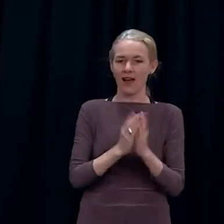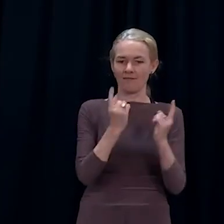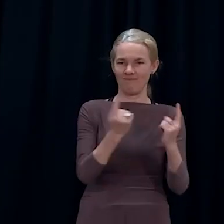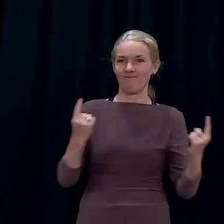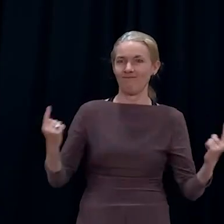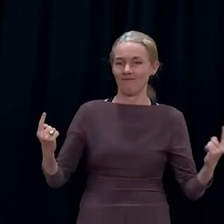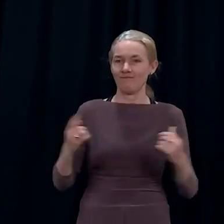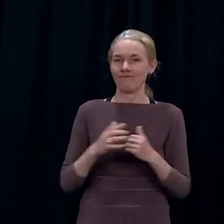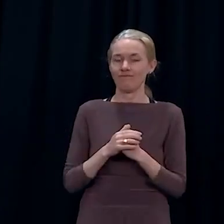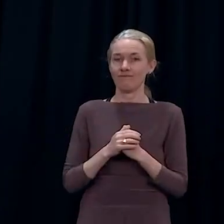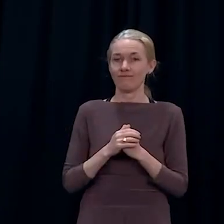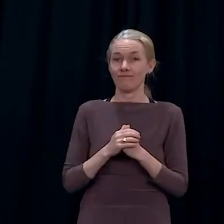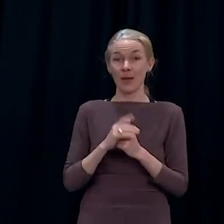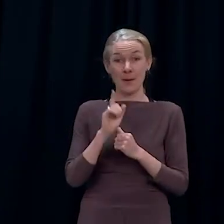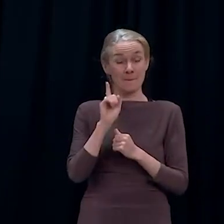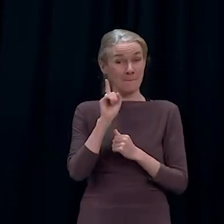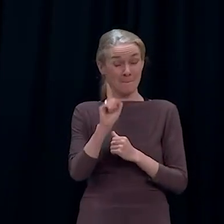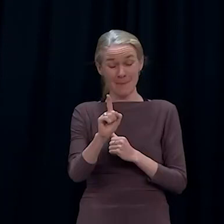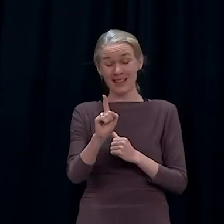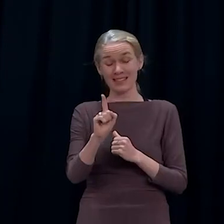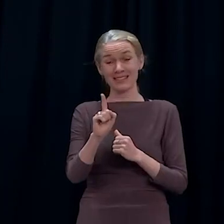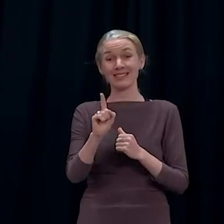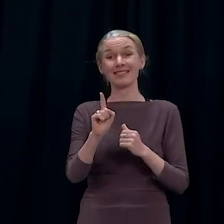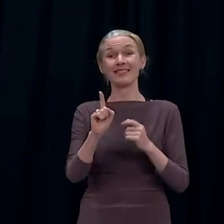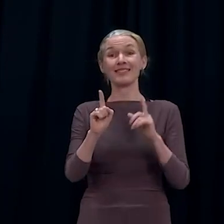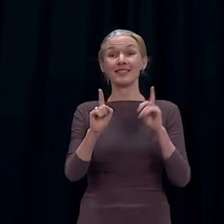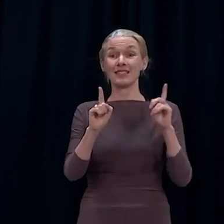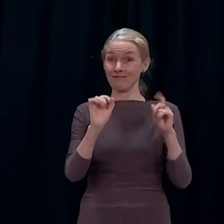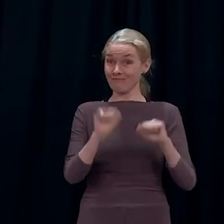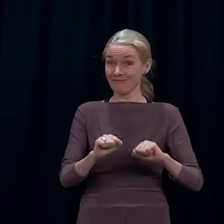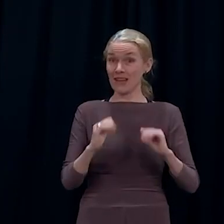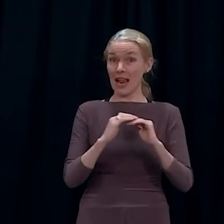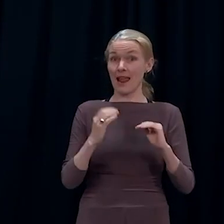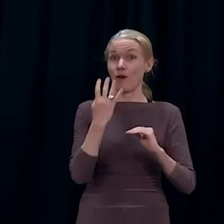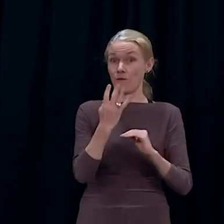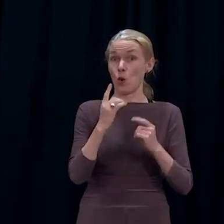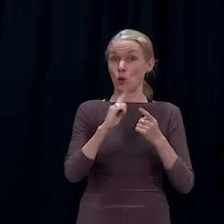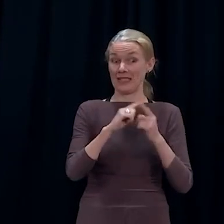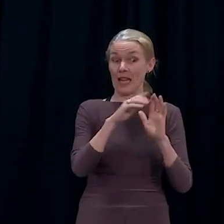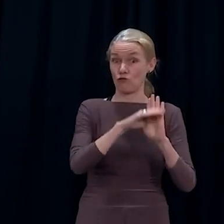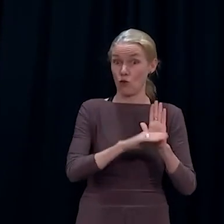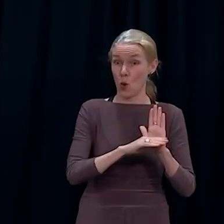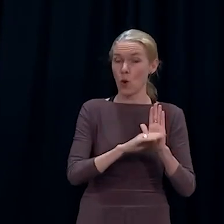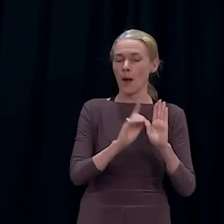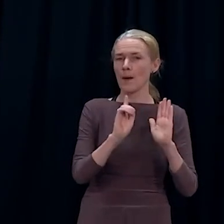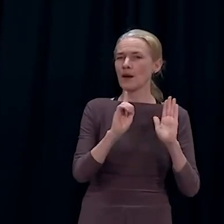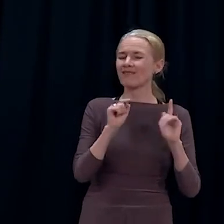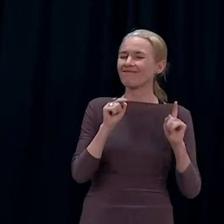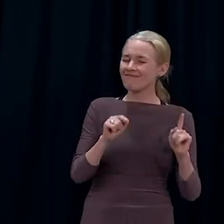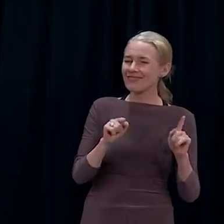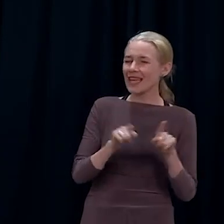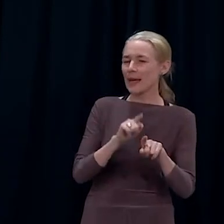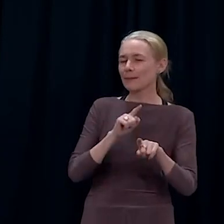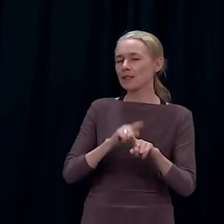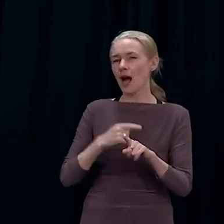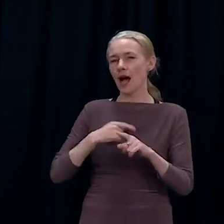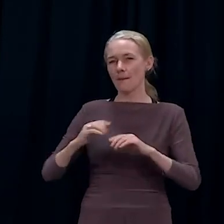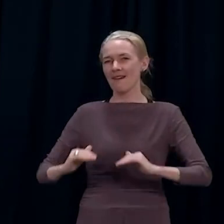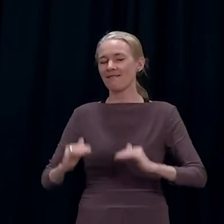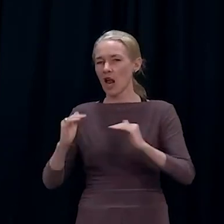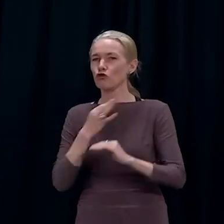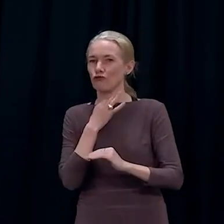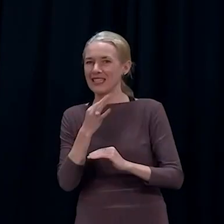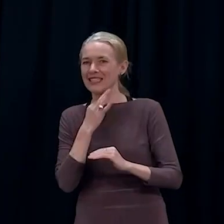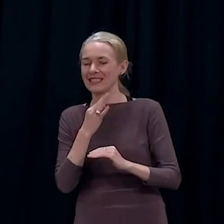advice overrides alert level requirements. The most important thing is keeping people safe. If you're advised to evacuate